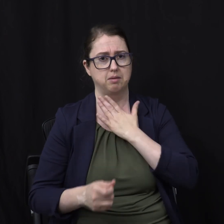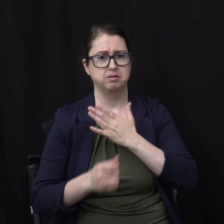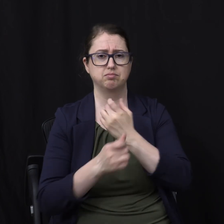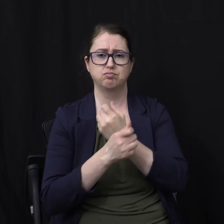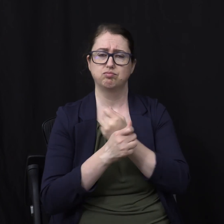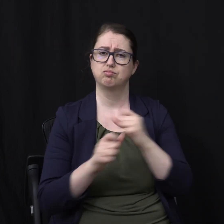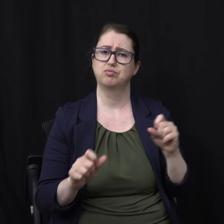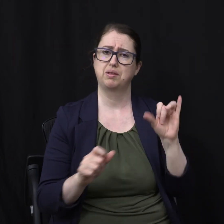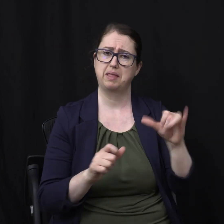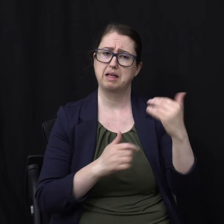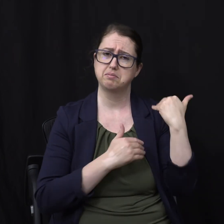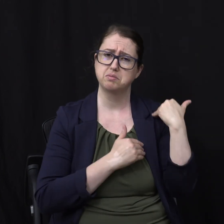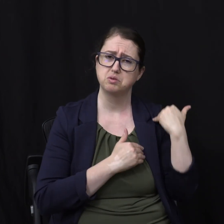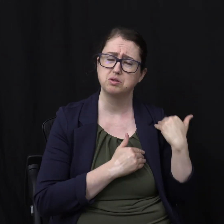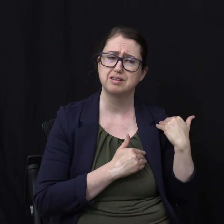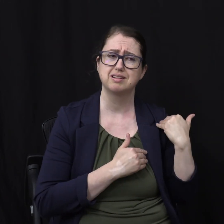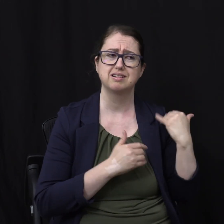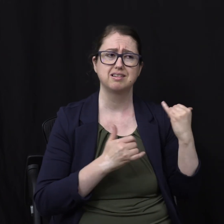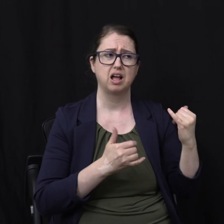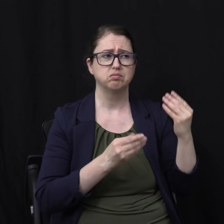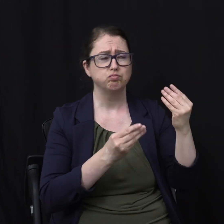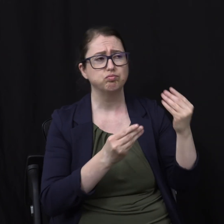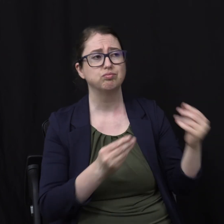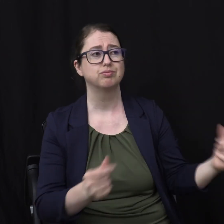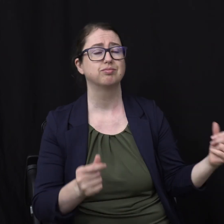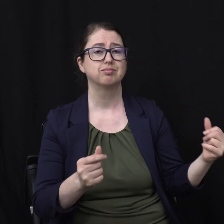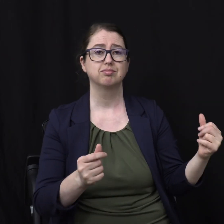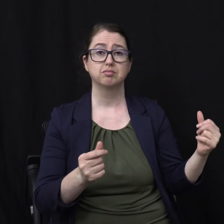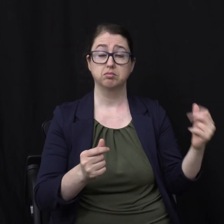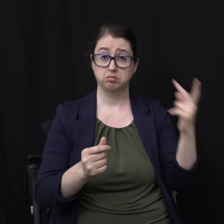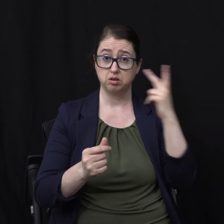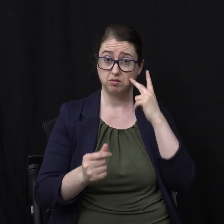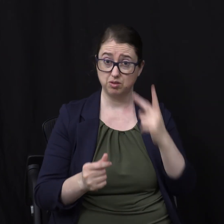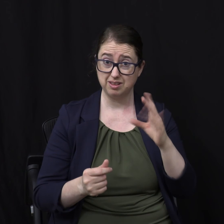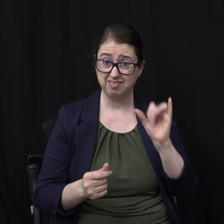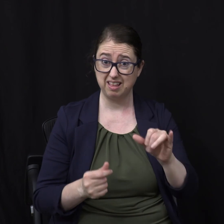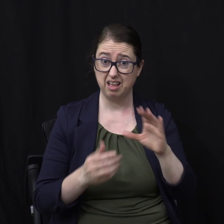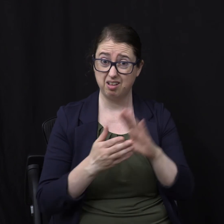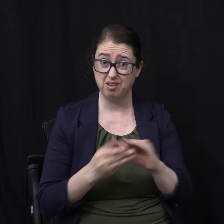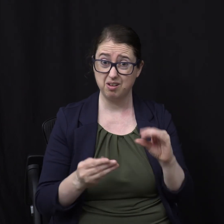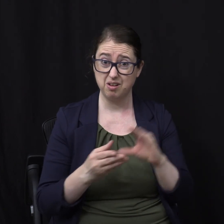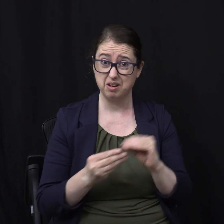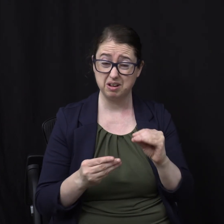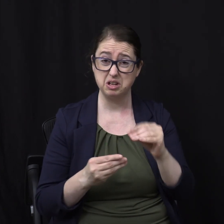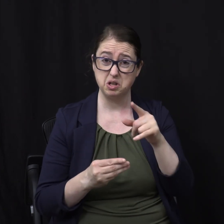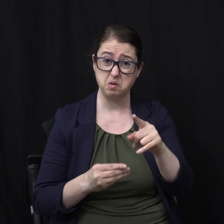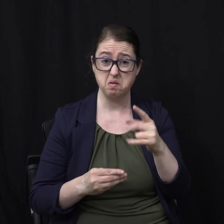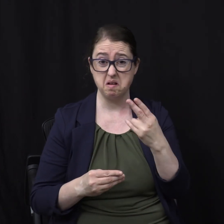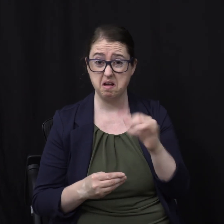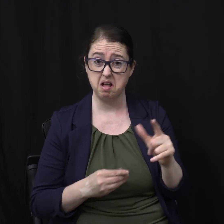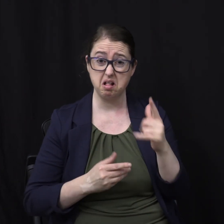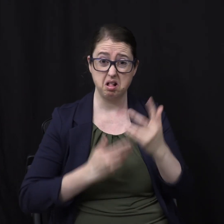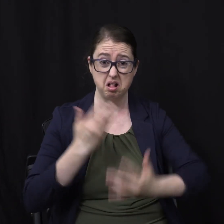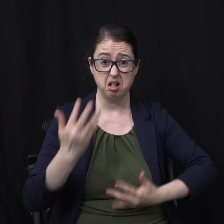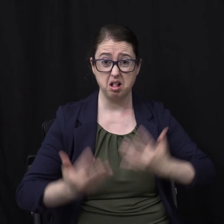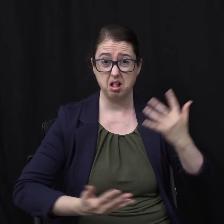that burden How many people Have seen this Dark ages picture of God And then wanted Nothing to do With religion